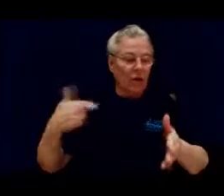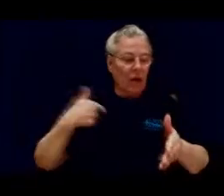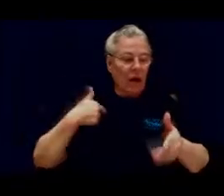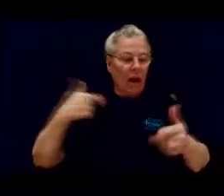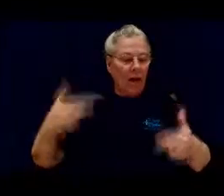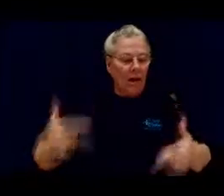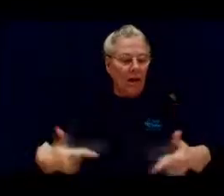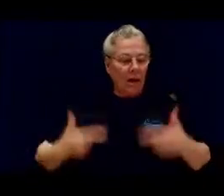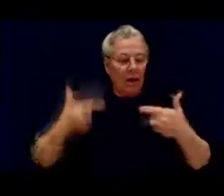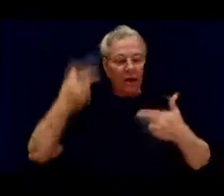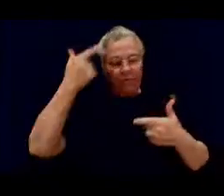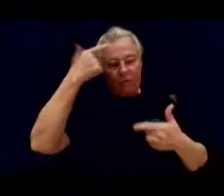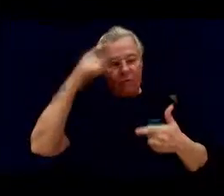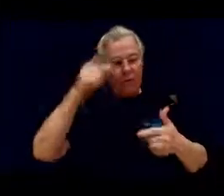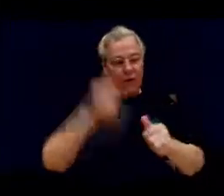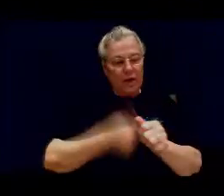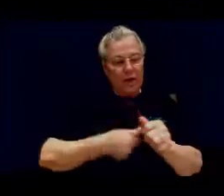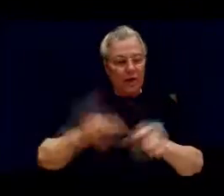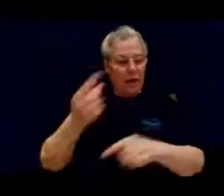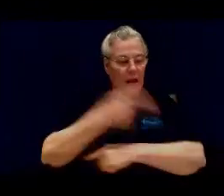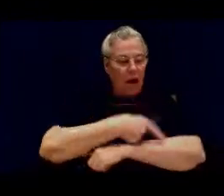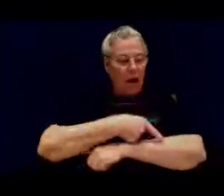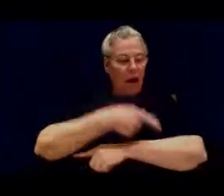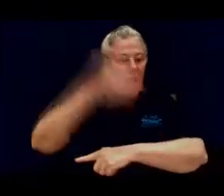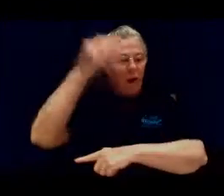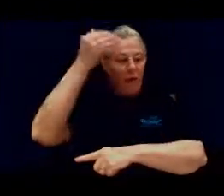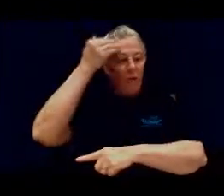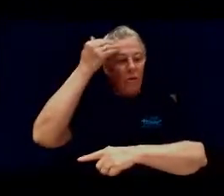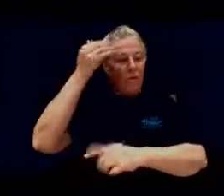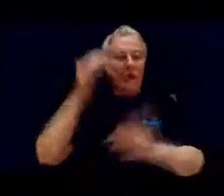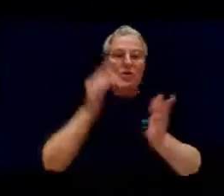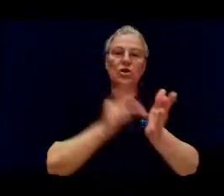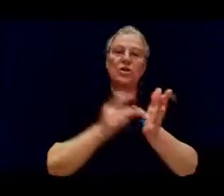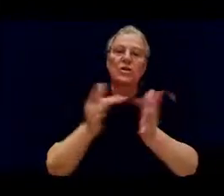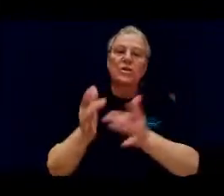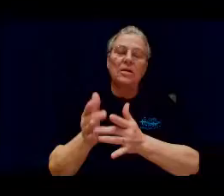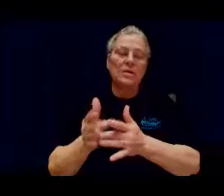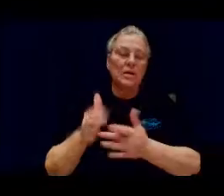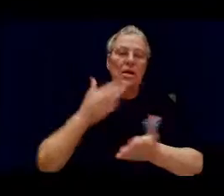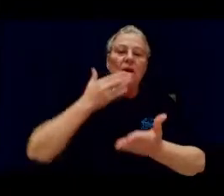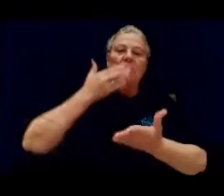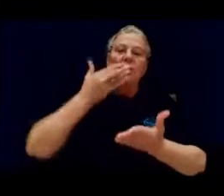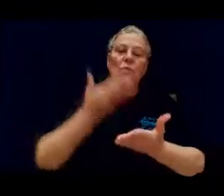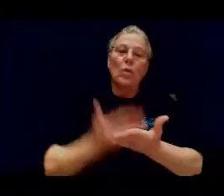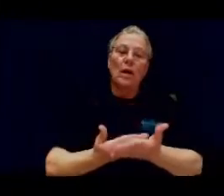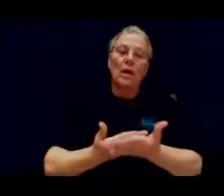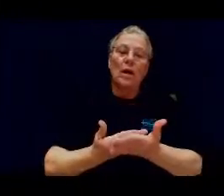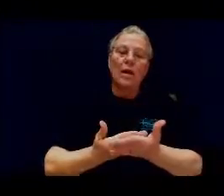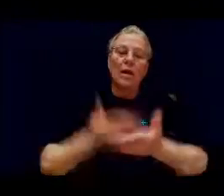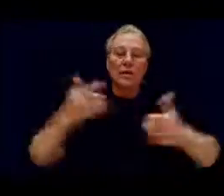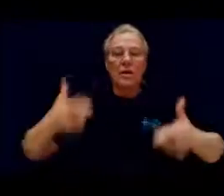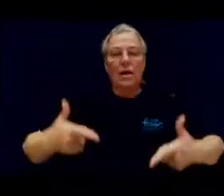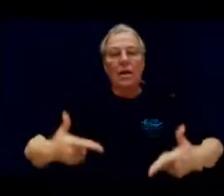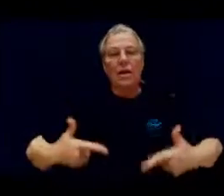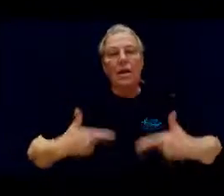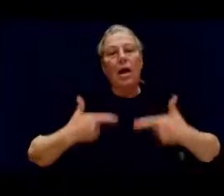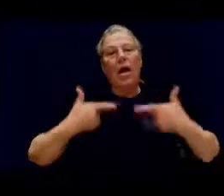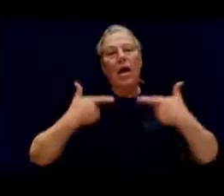I live for each day I know that Jesus well and alive